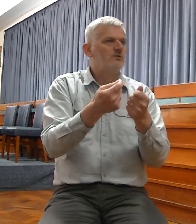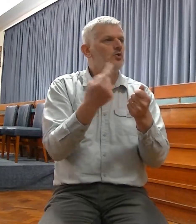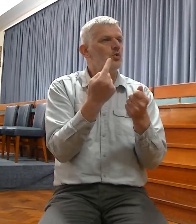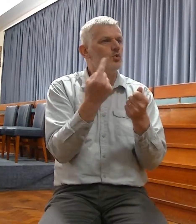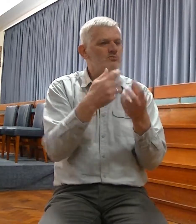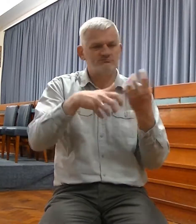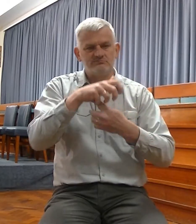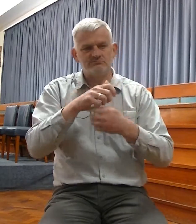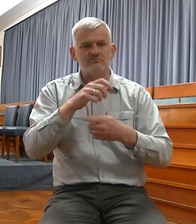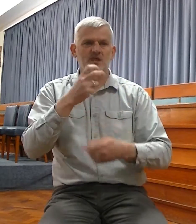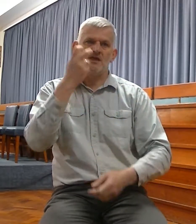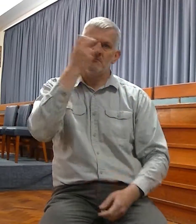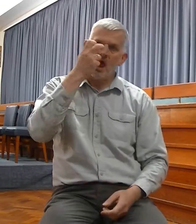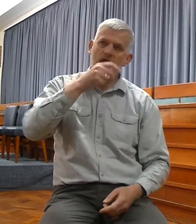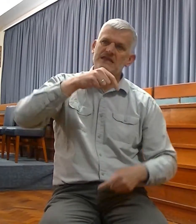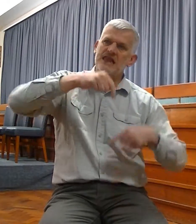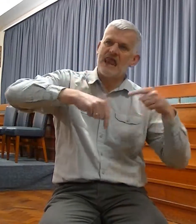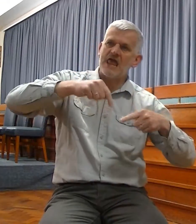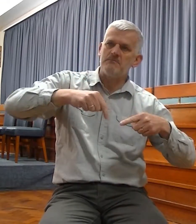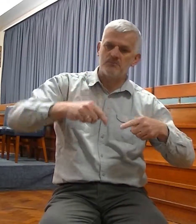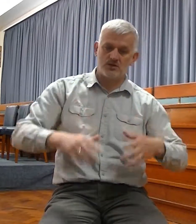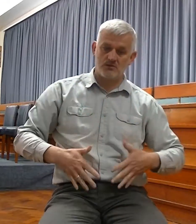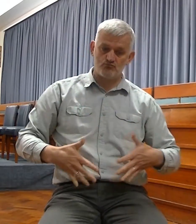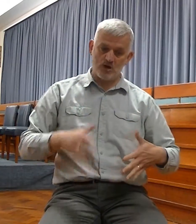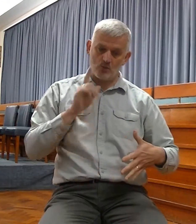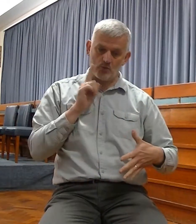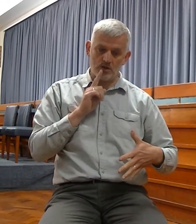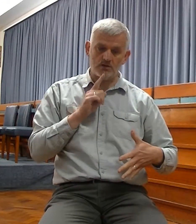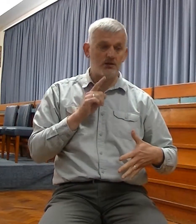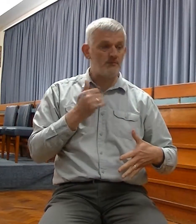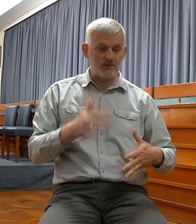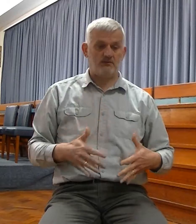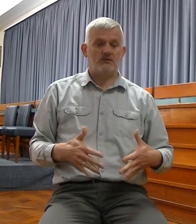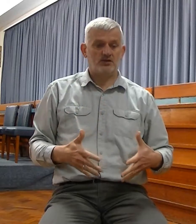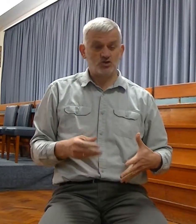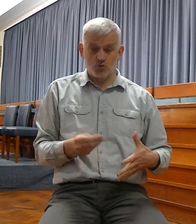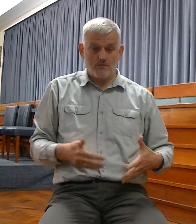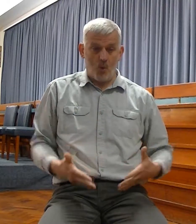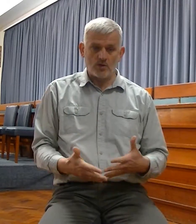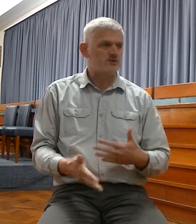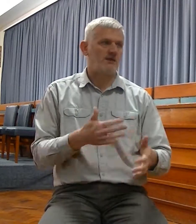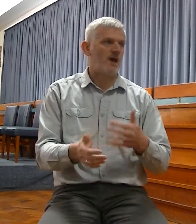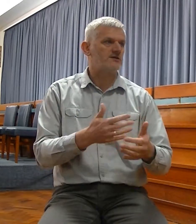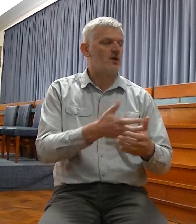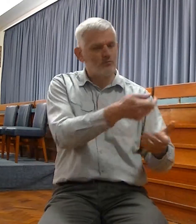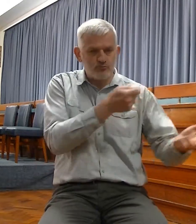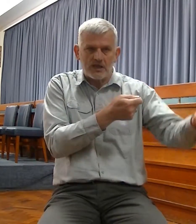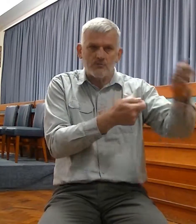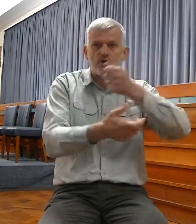the woman with child, and her that traveleth with child together. A great company shall return hither.